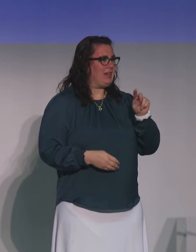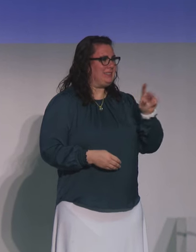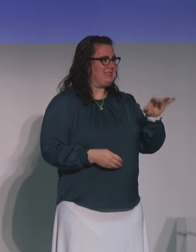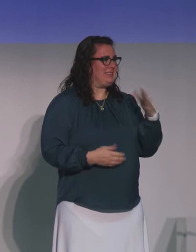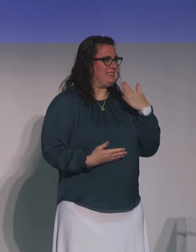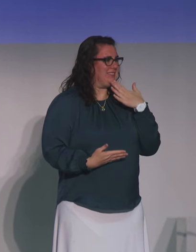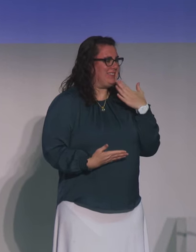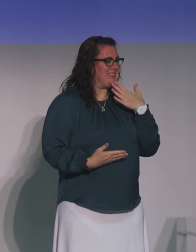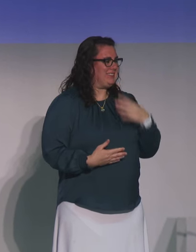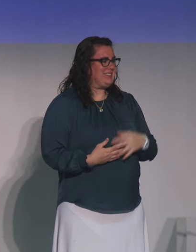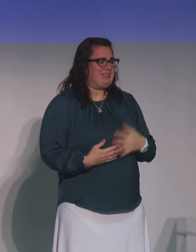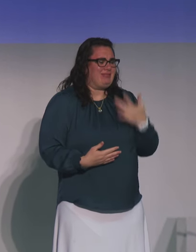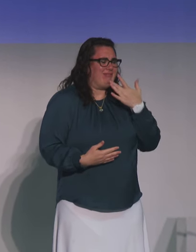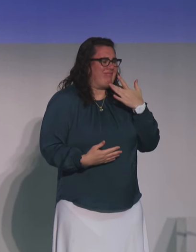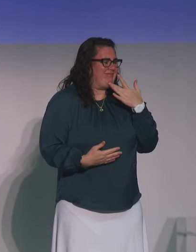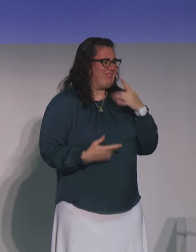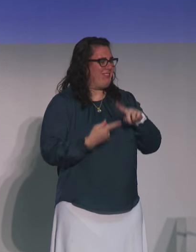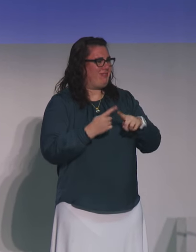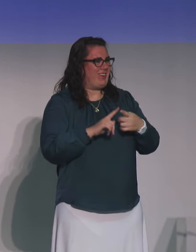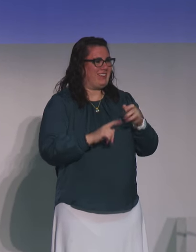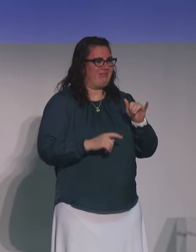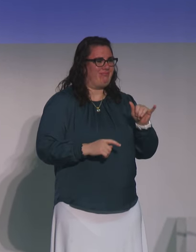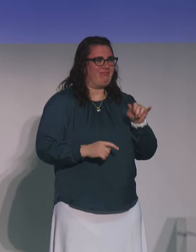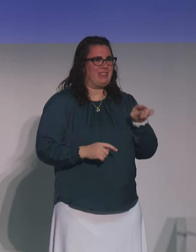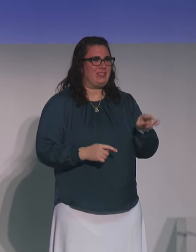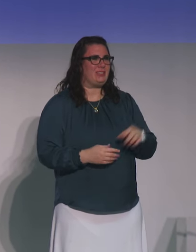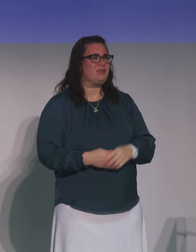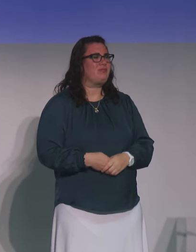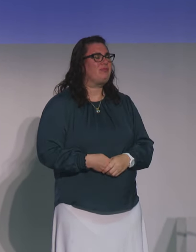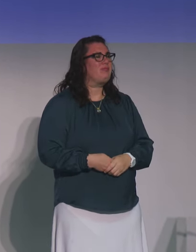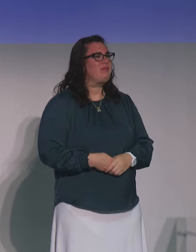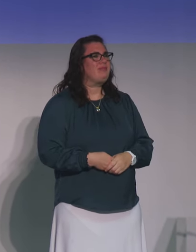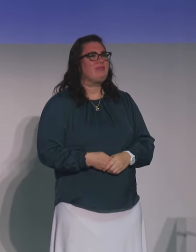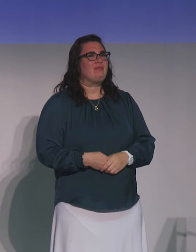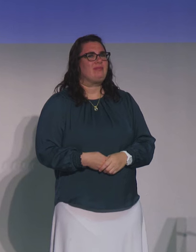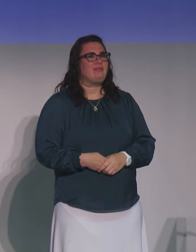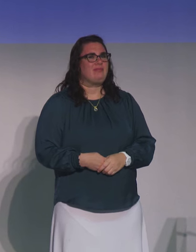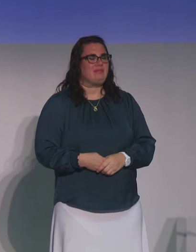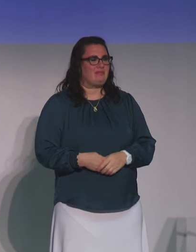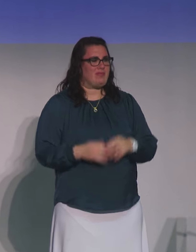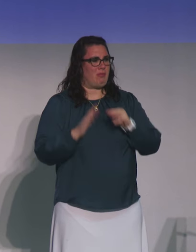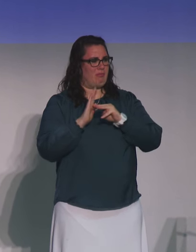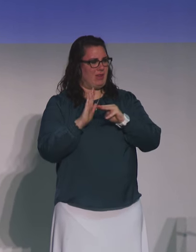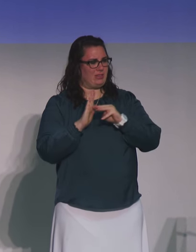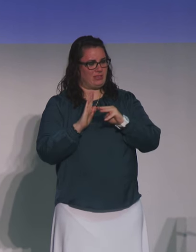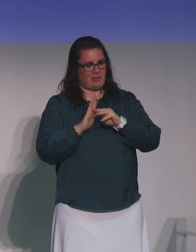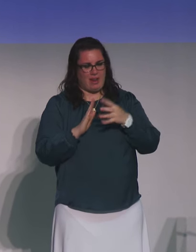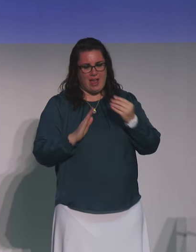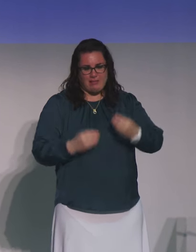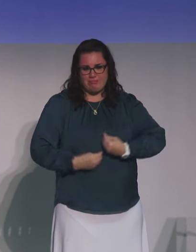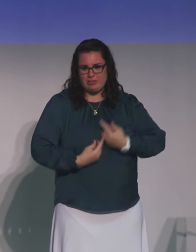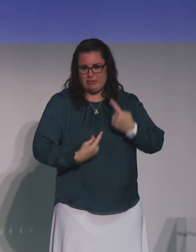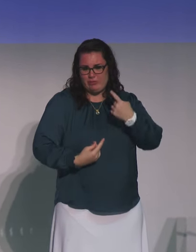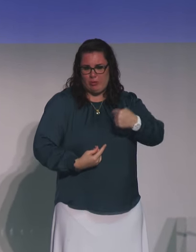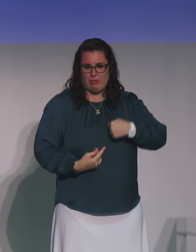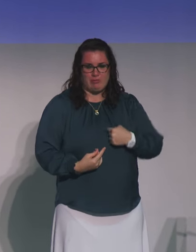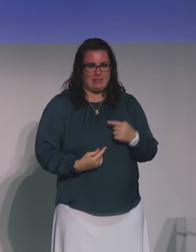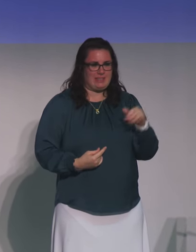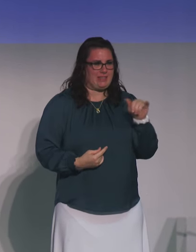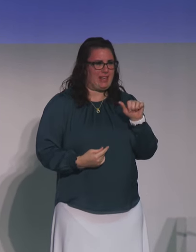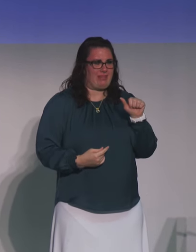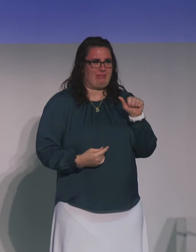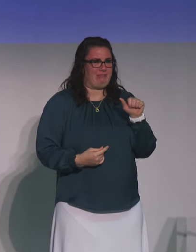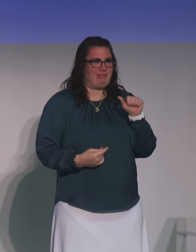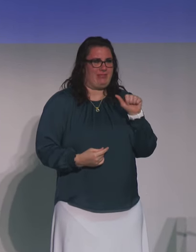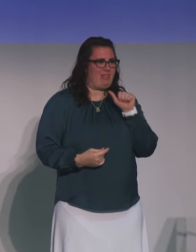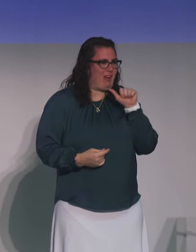Mandy, how fortunate am I to have a friend like her? She is as much a mentor and an inspiration to me as anyone I can